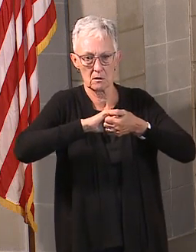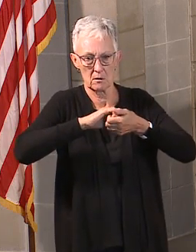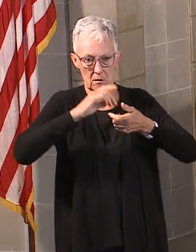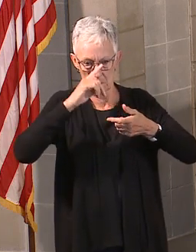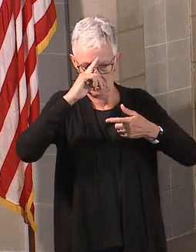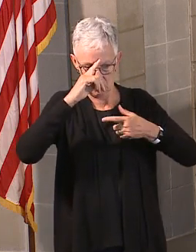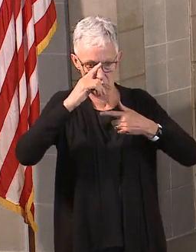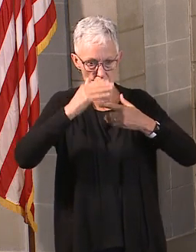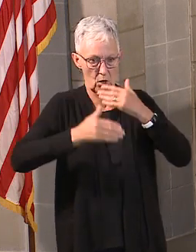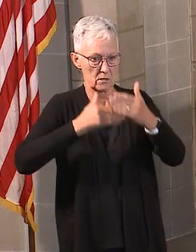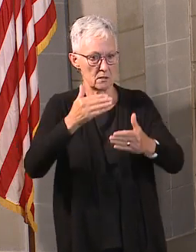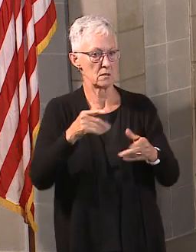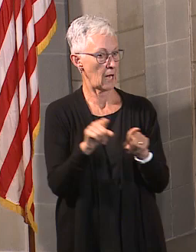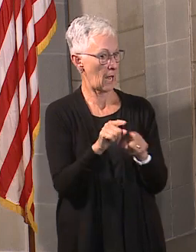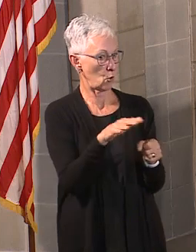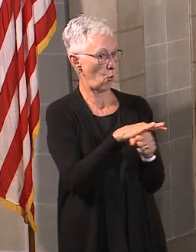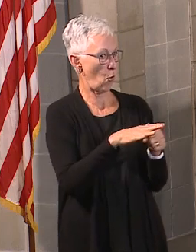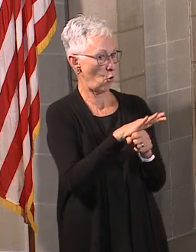what do mean?